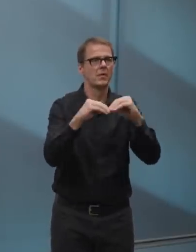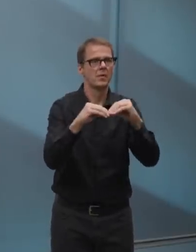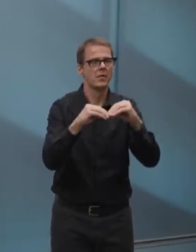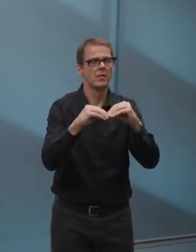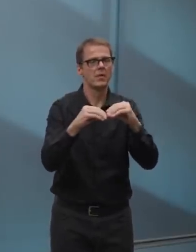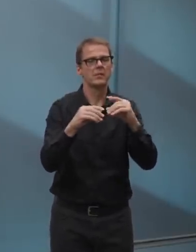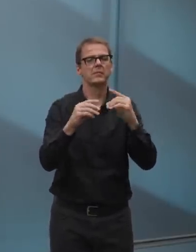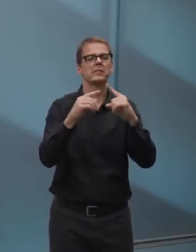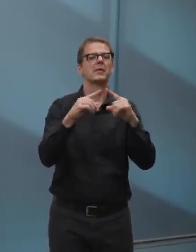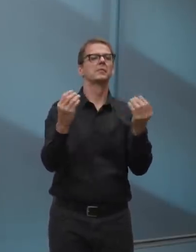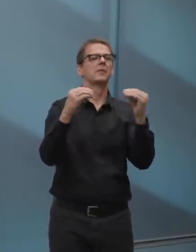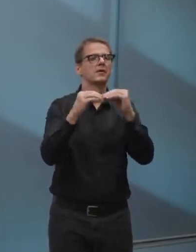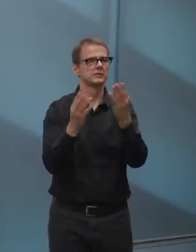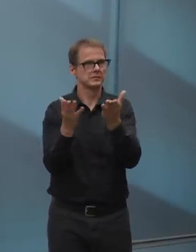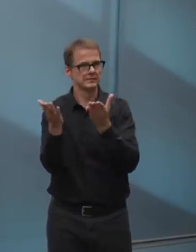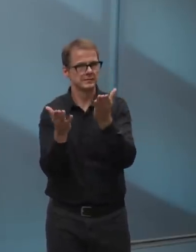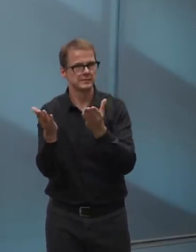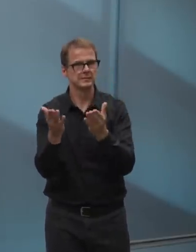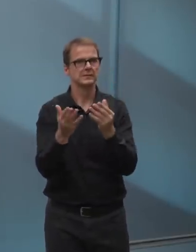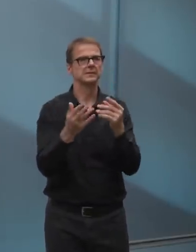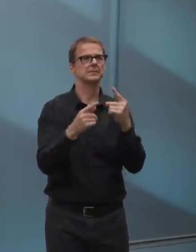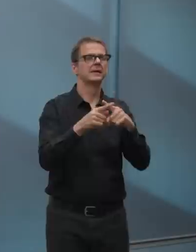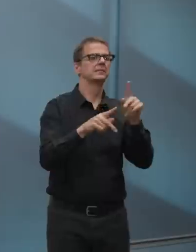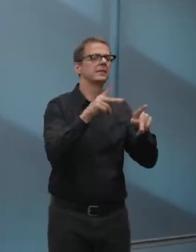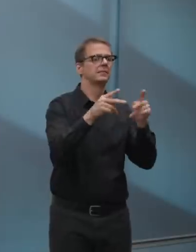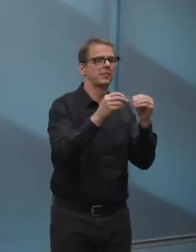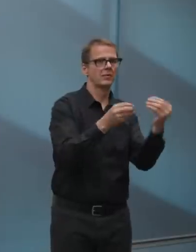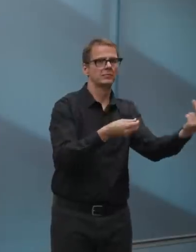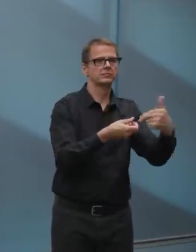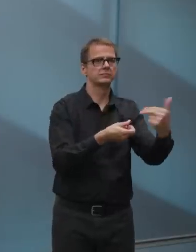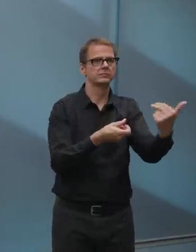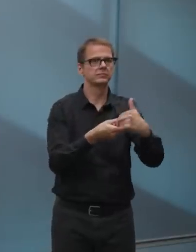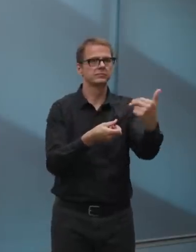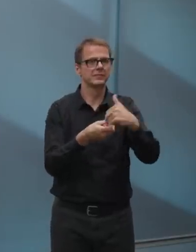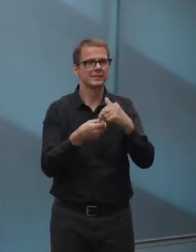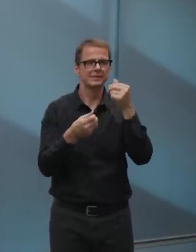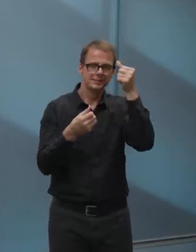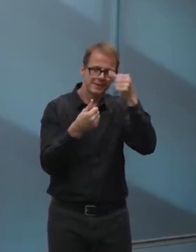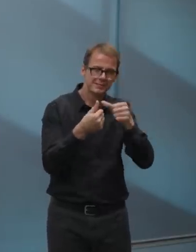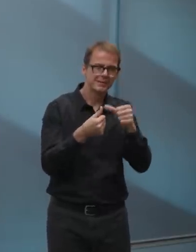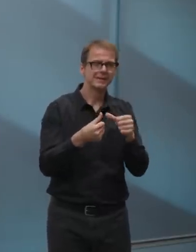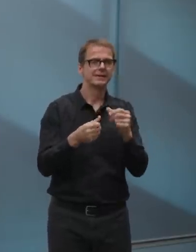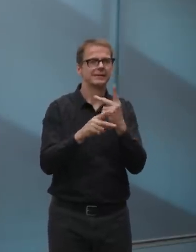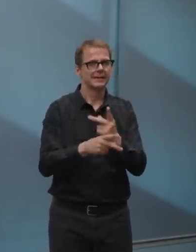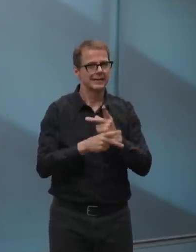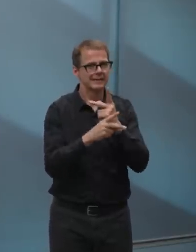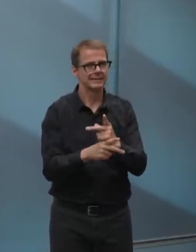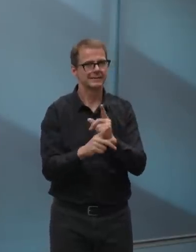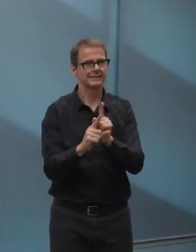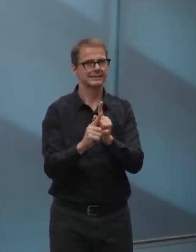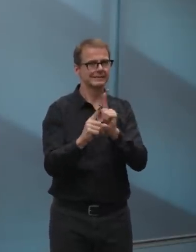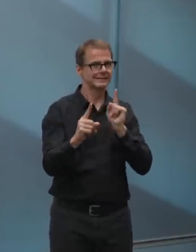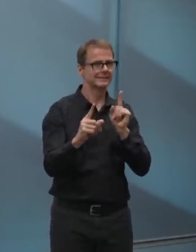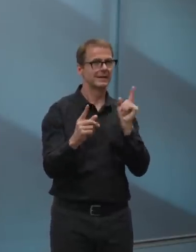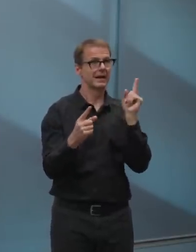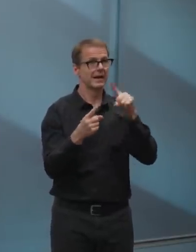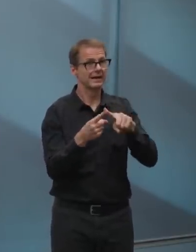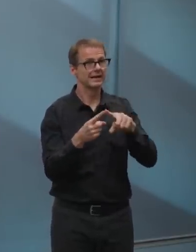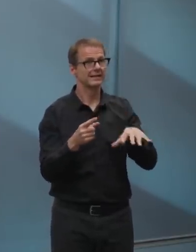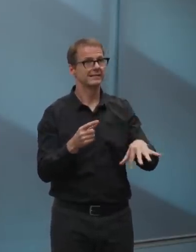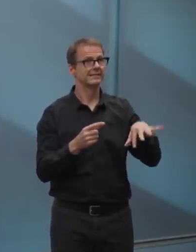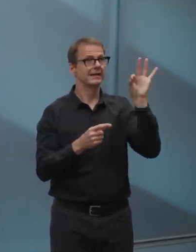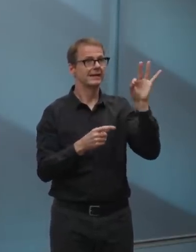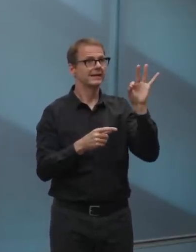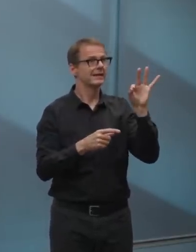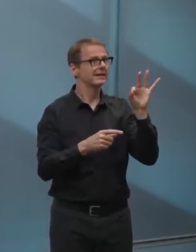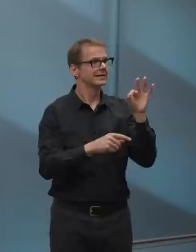feel more confident to be out in confined spaces with people who aren't in their cohort. So, um, you know, we're not going to